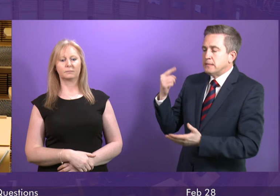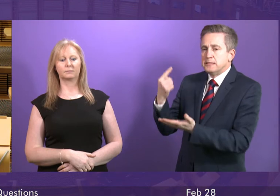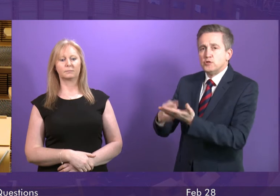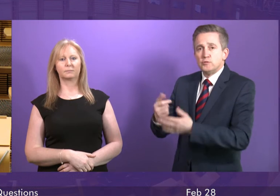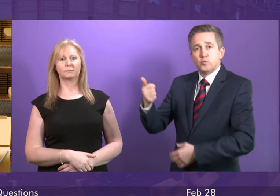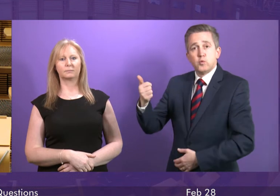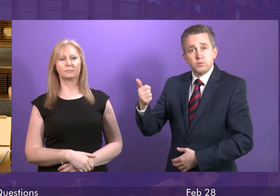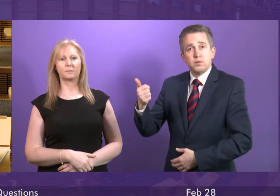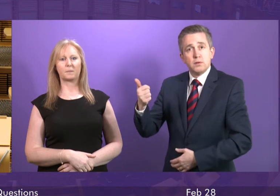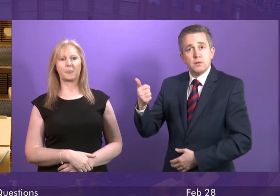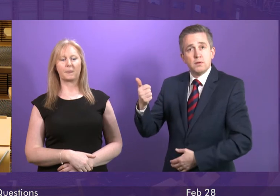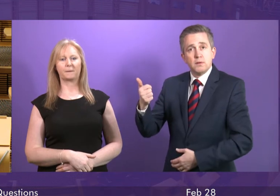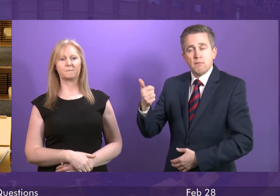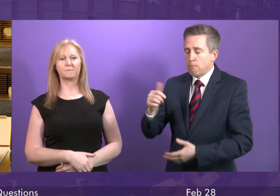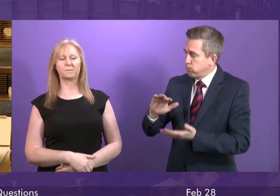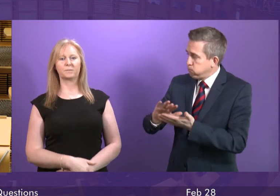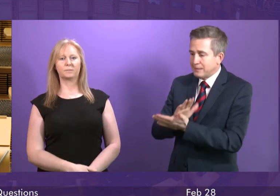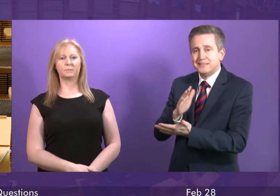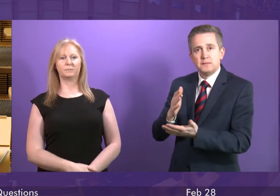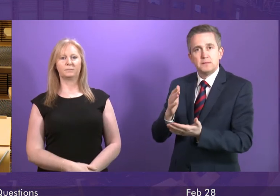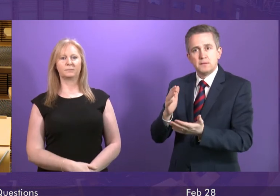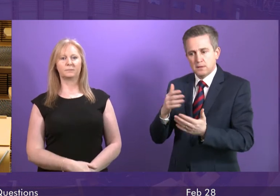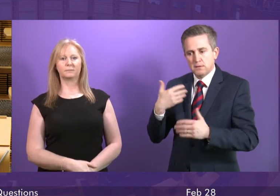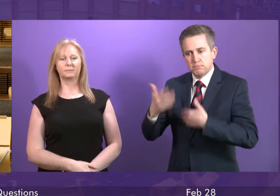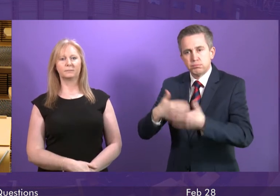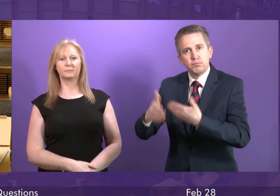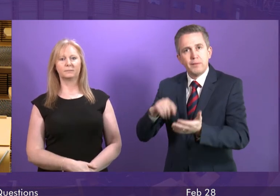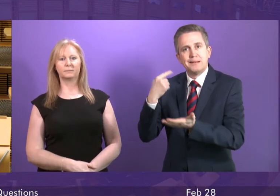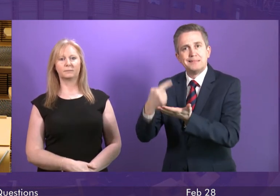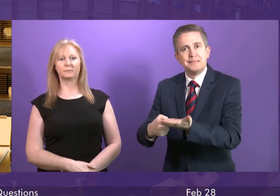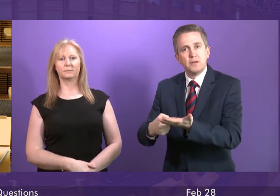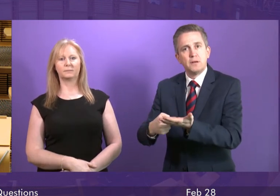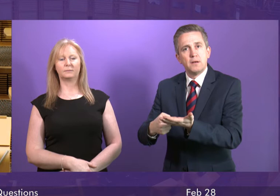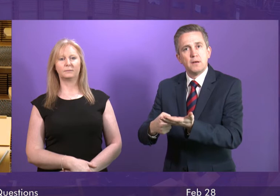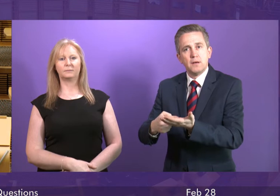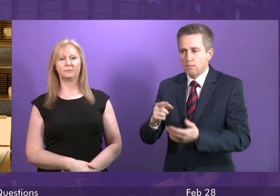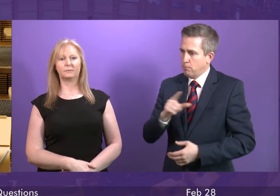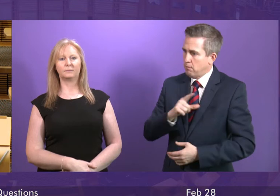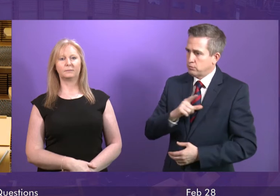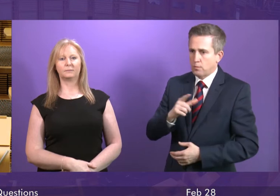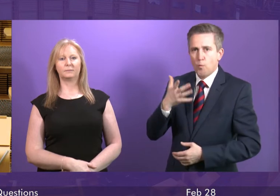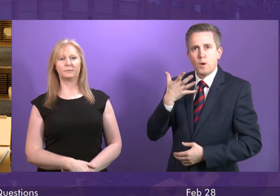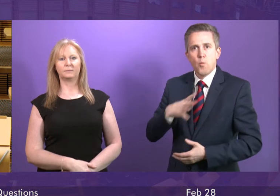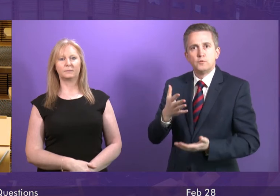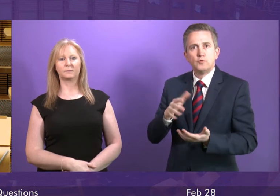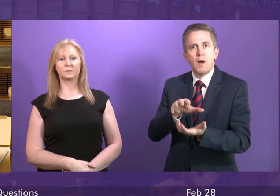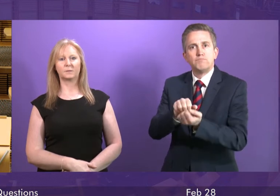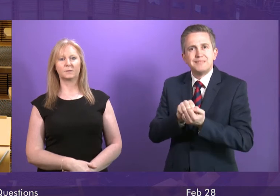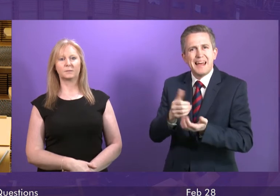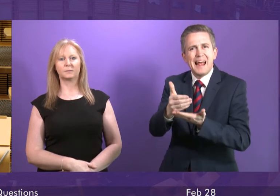glad we've reached this outcome because it allows us to protect not just the asset but the jobs that